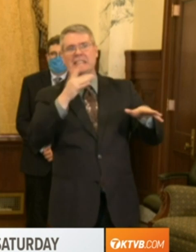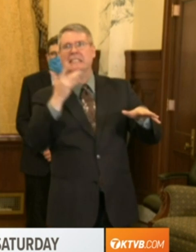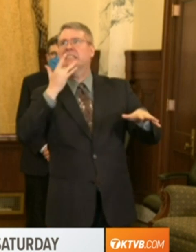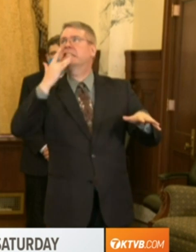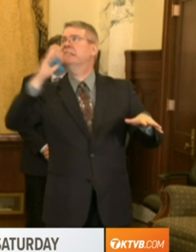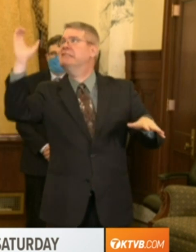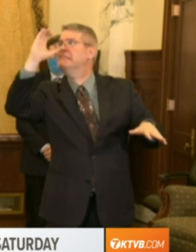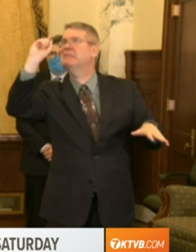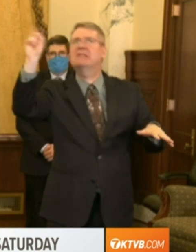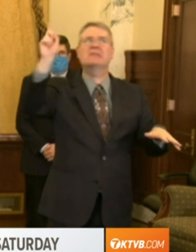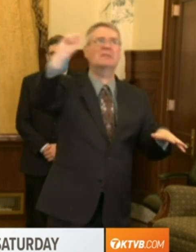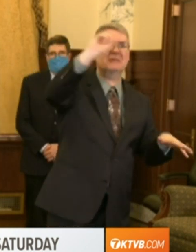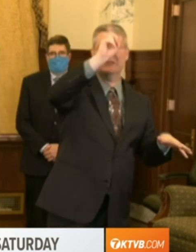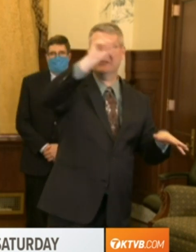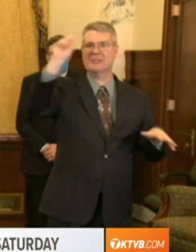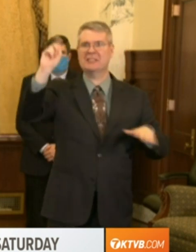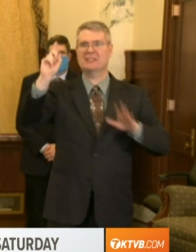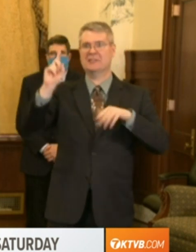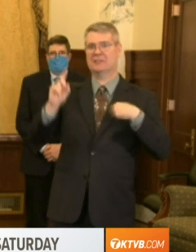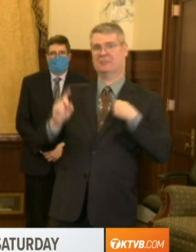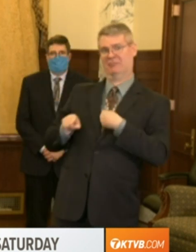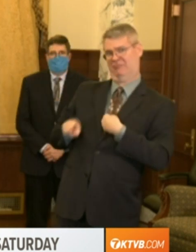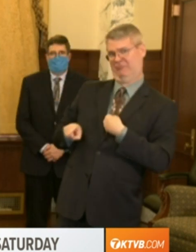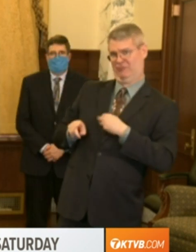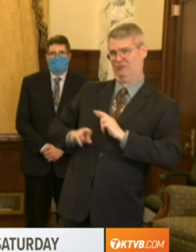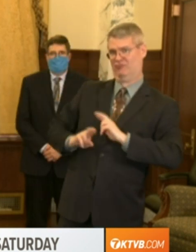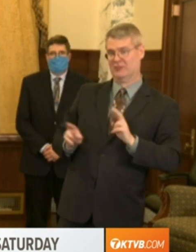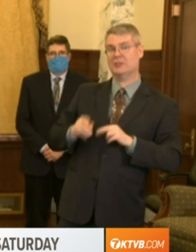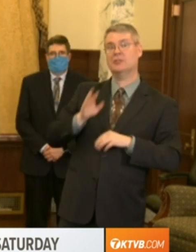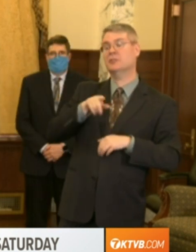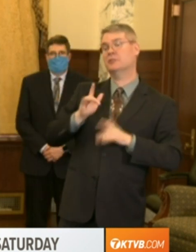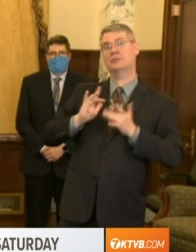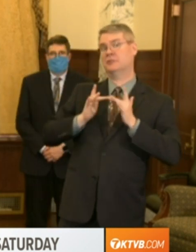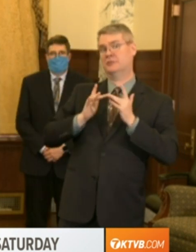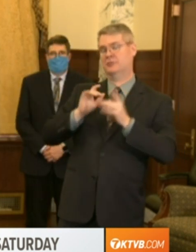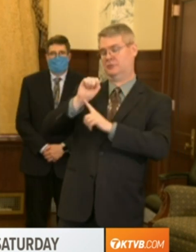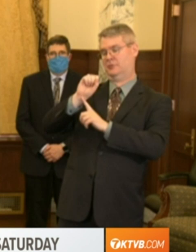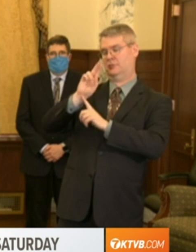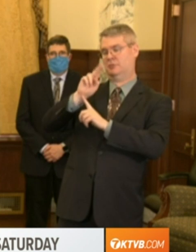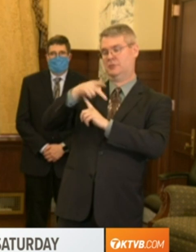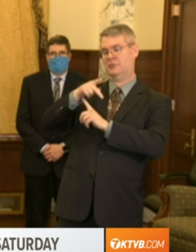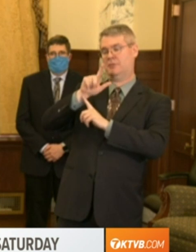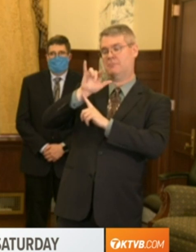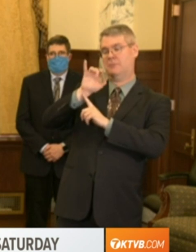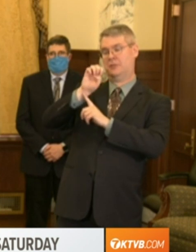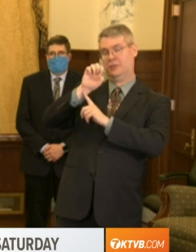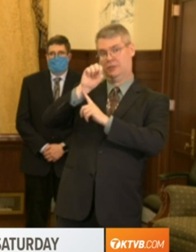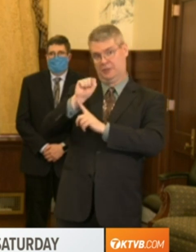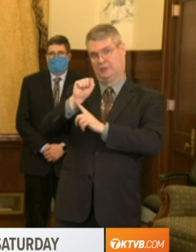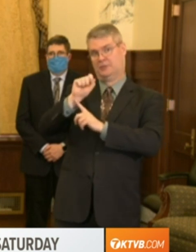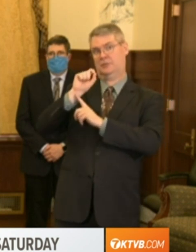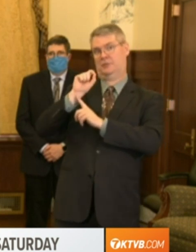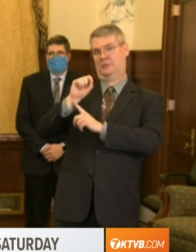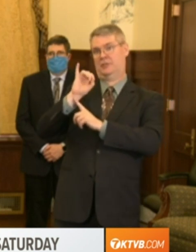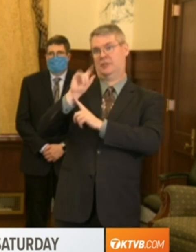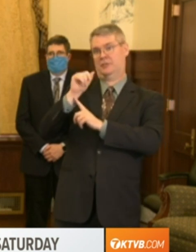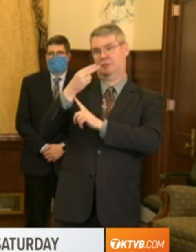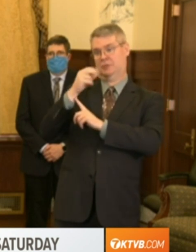to supplies.idaho.gov to order a 30-day supply of PPE.